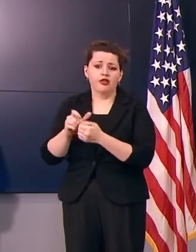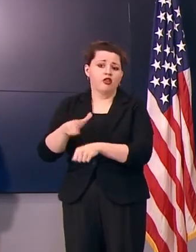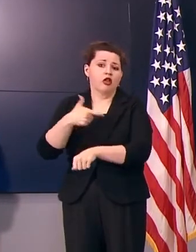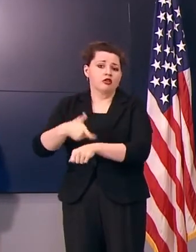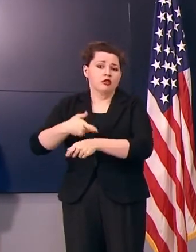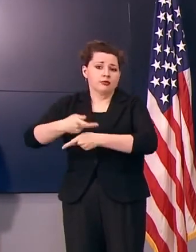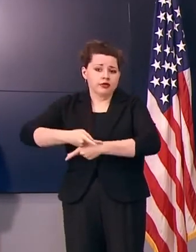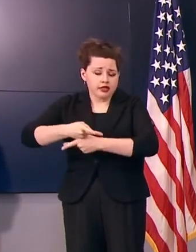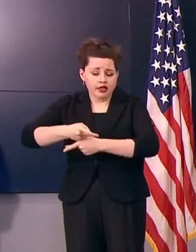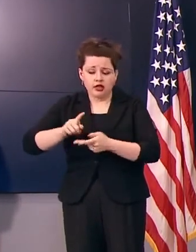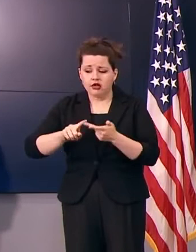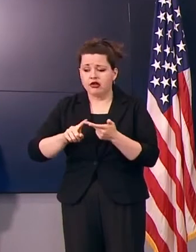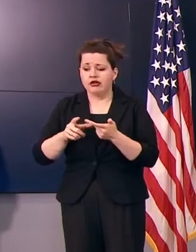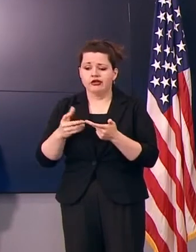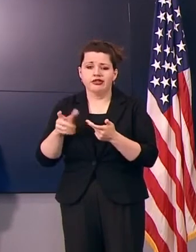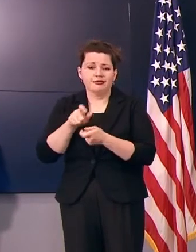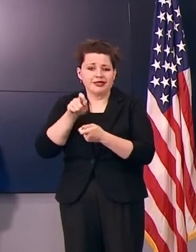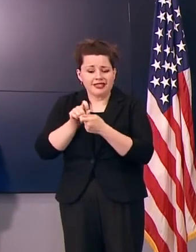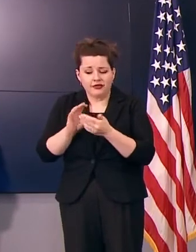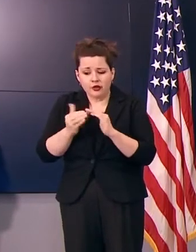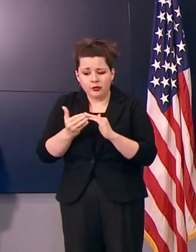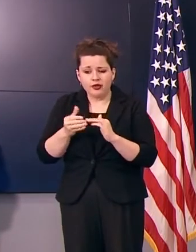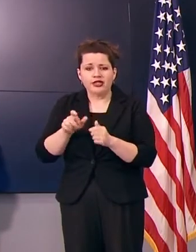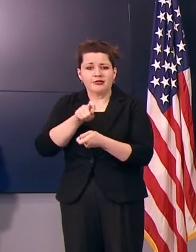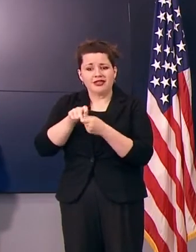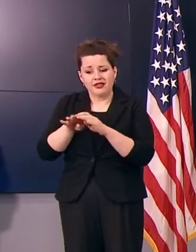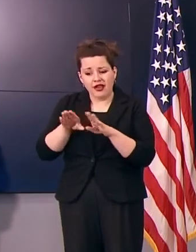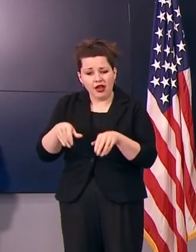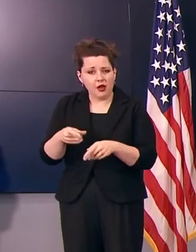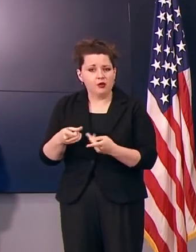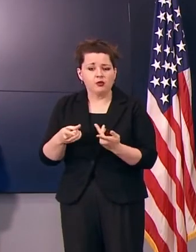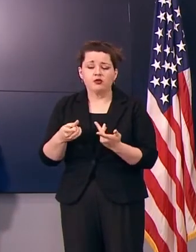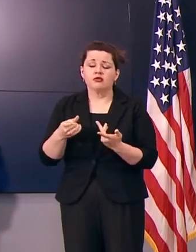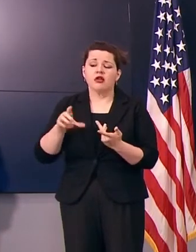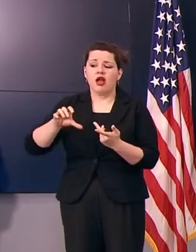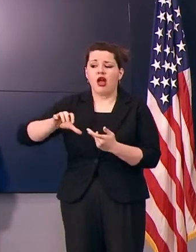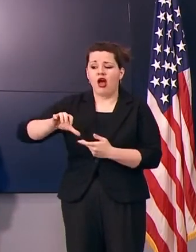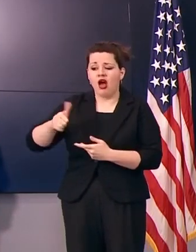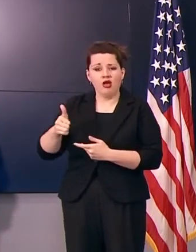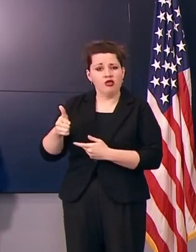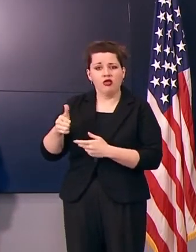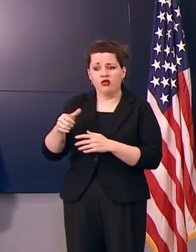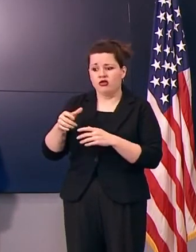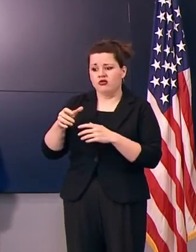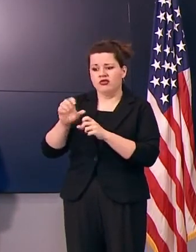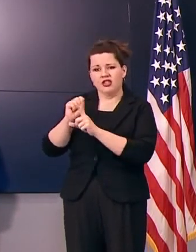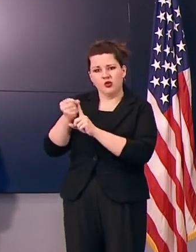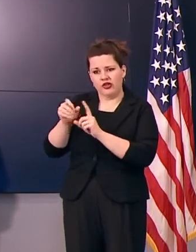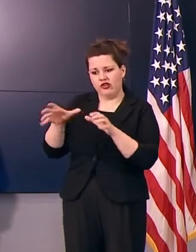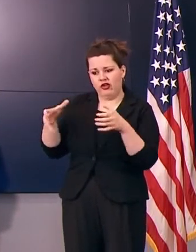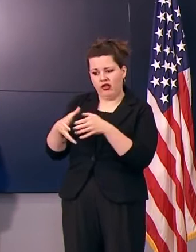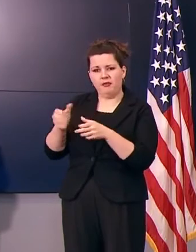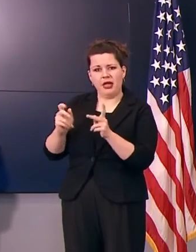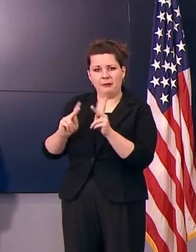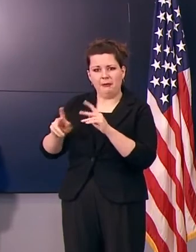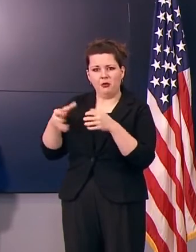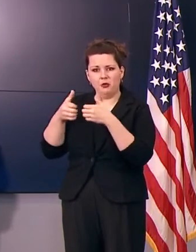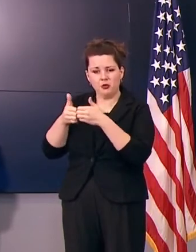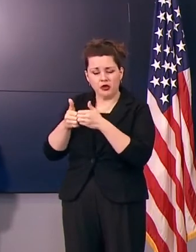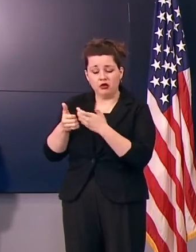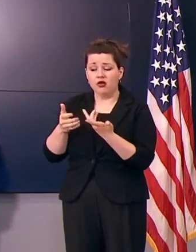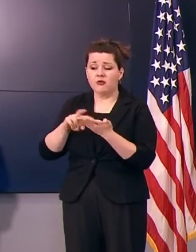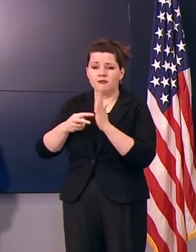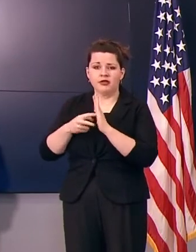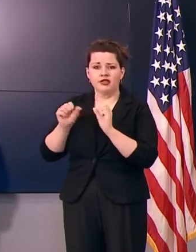long-term care setting, a particular community or household, or other sort of congregate situation, we're able to provide